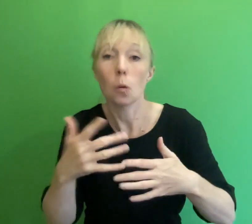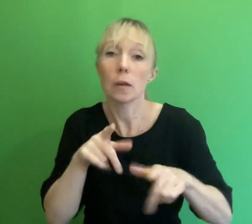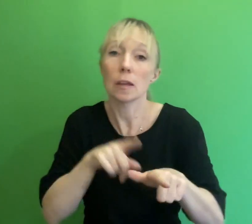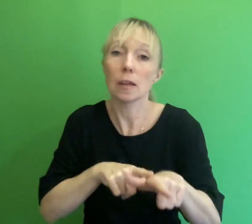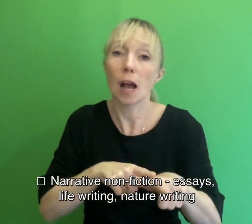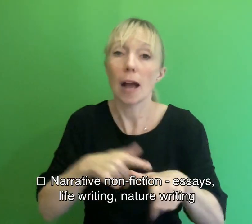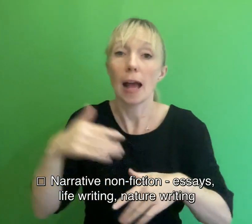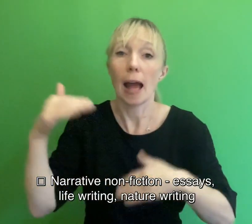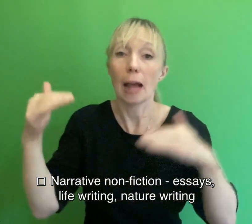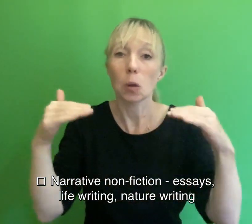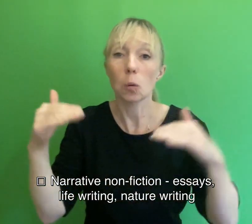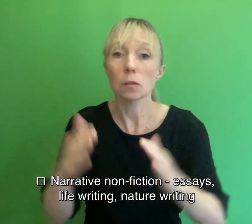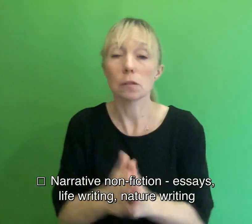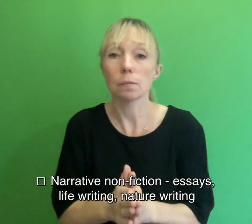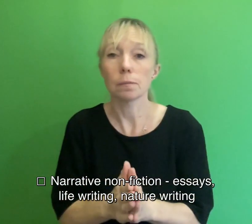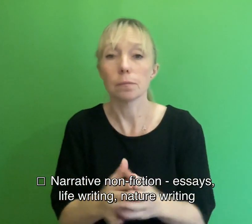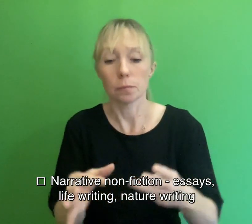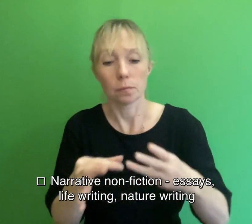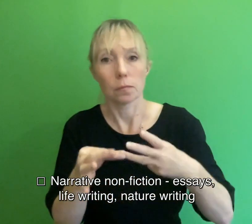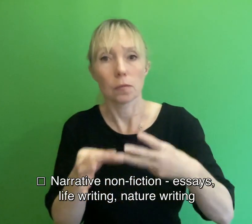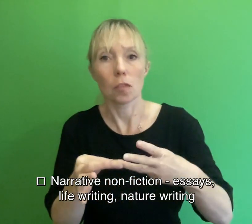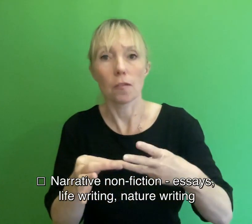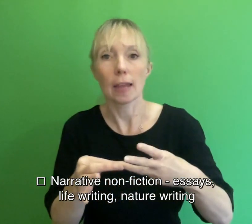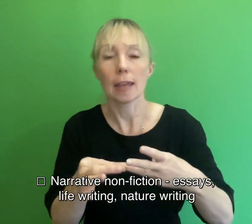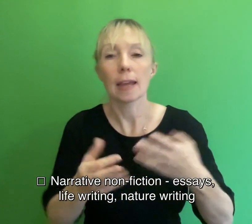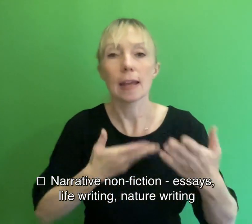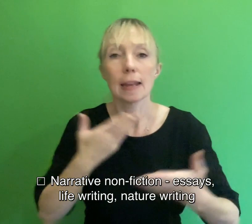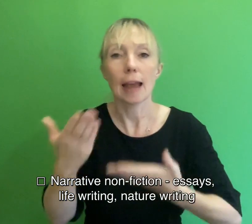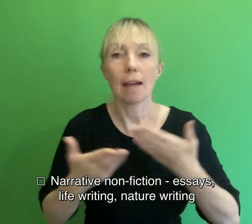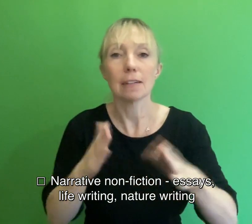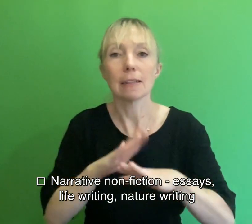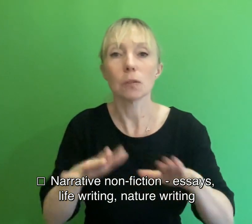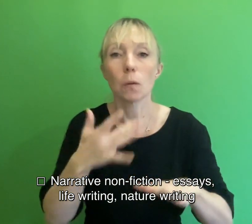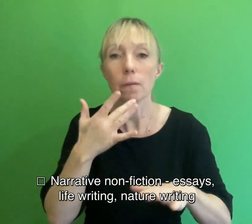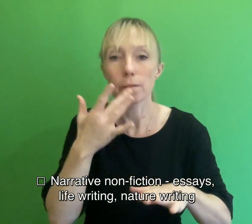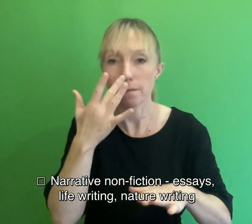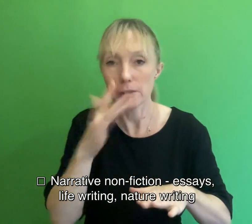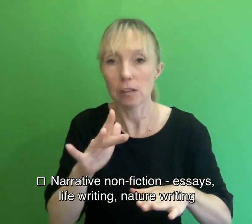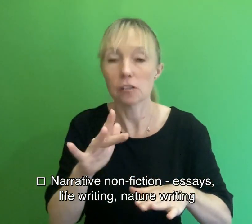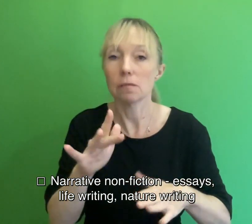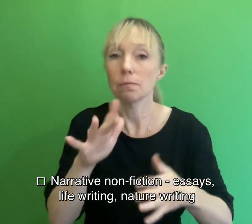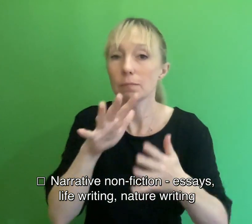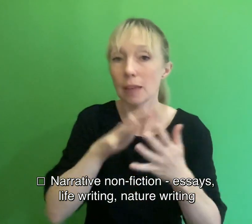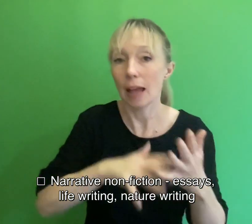Option 3 Narrative non-fiction Essays, life writing, nature writing